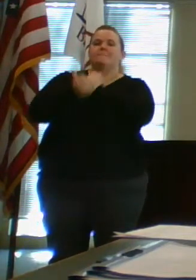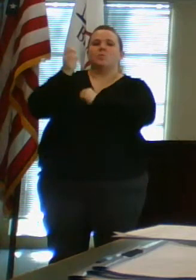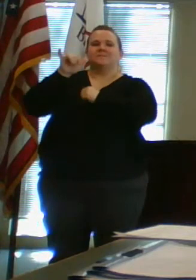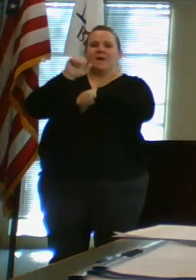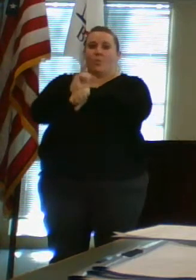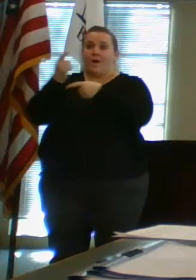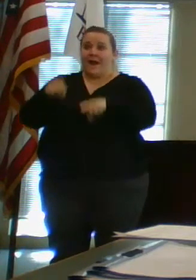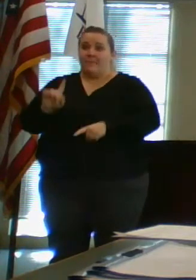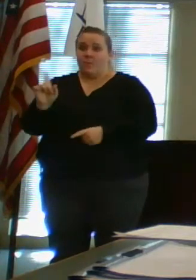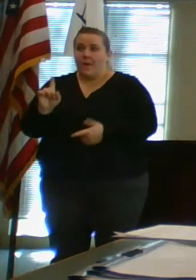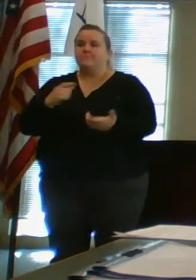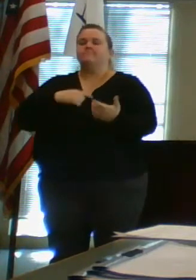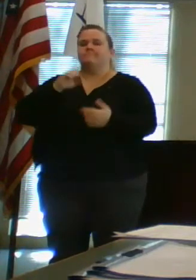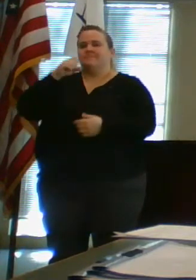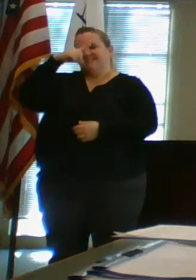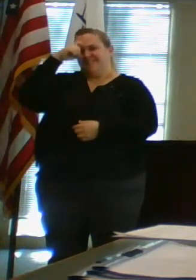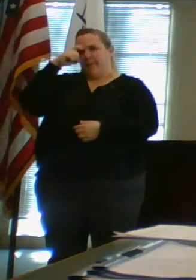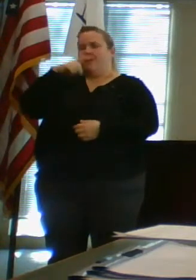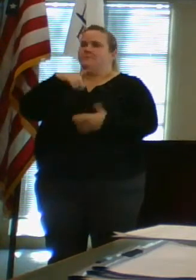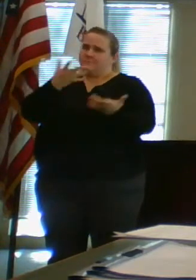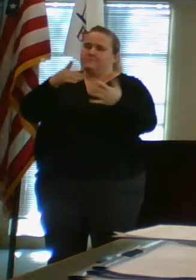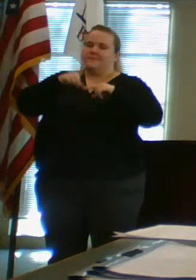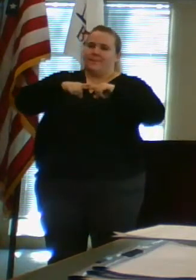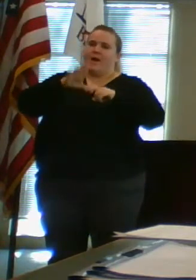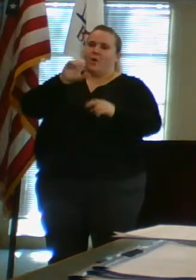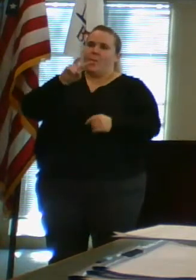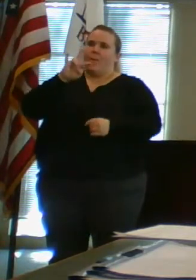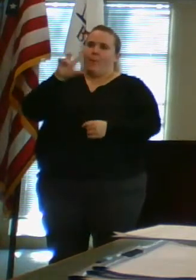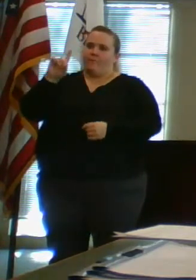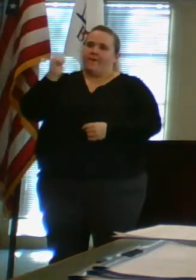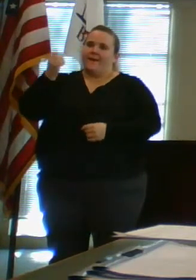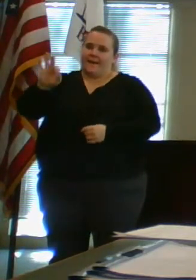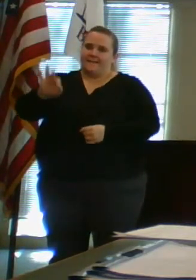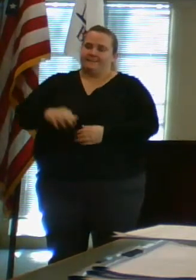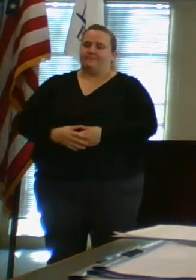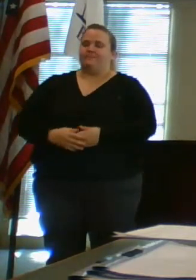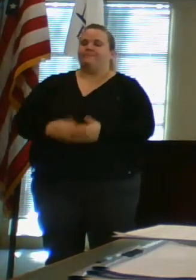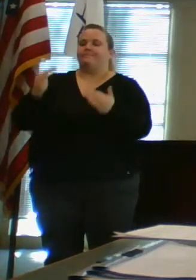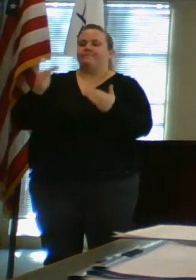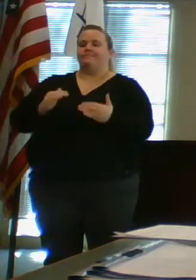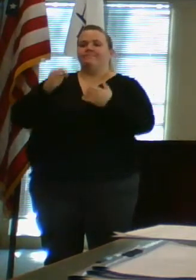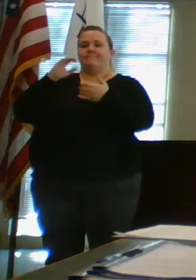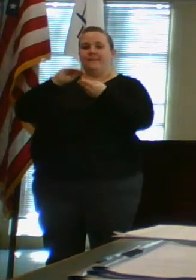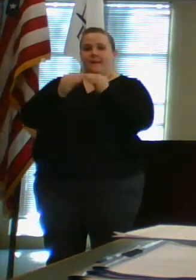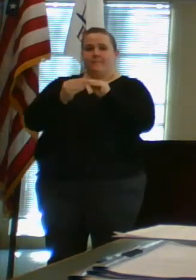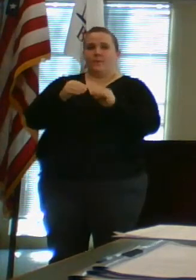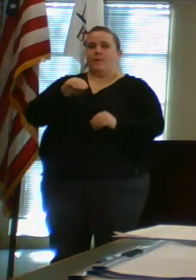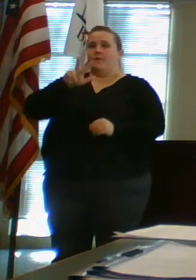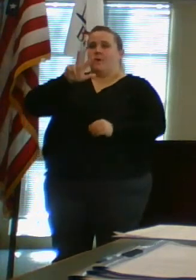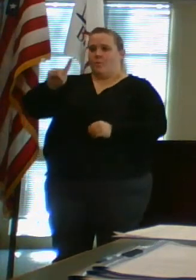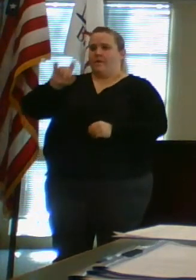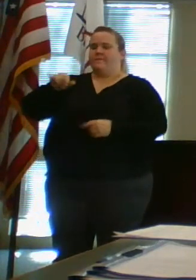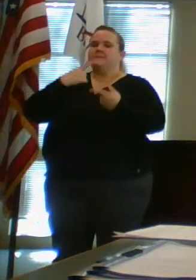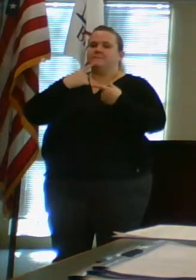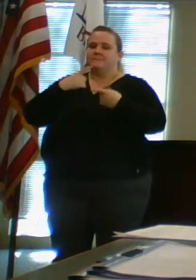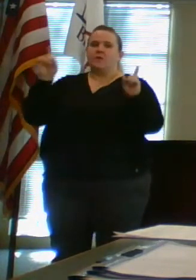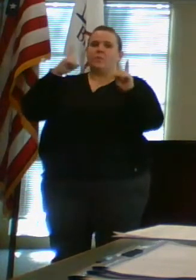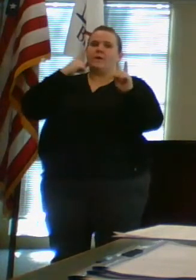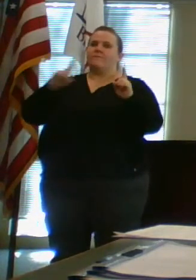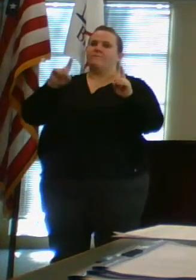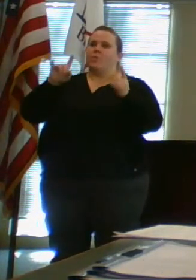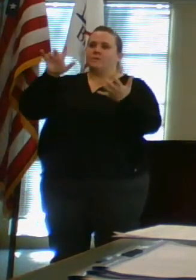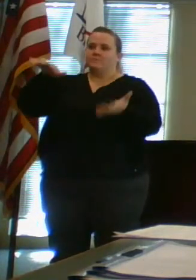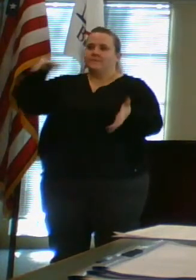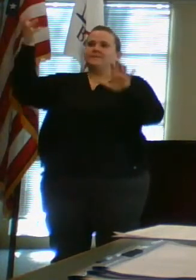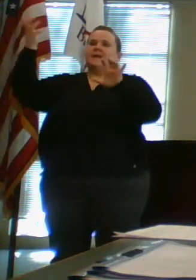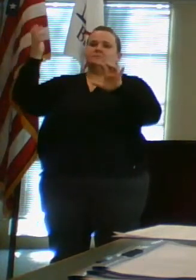depending on what happens here with COVID-19. And then, finally, number thirty-one is the declaration of disaster